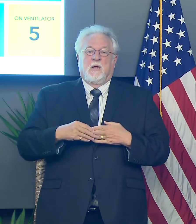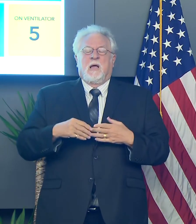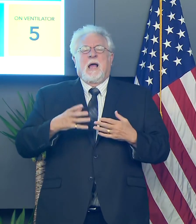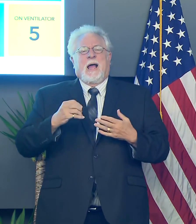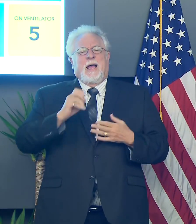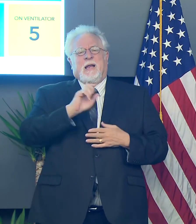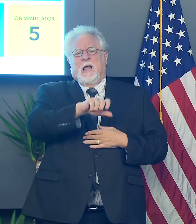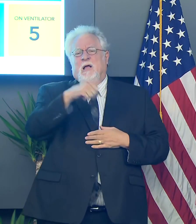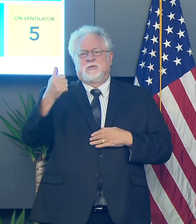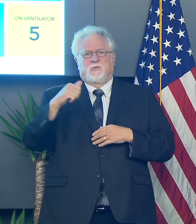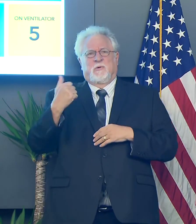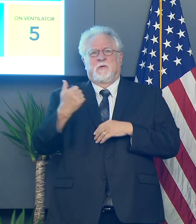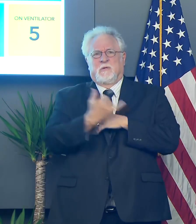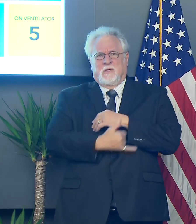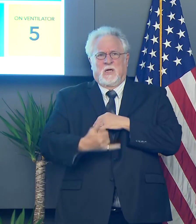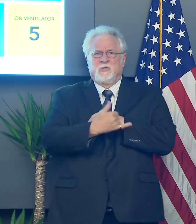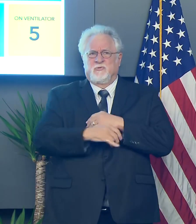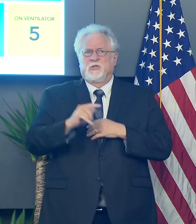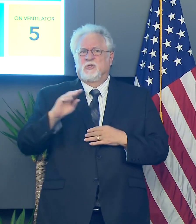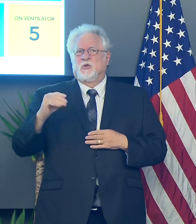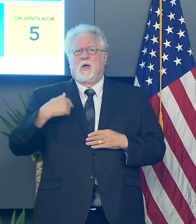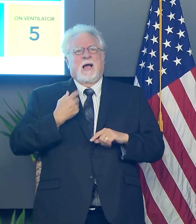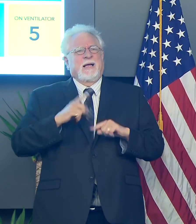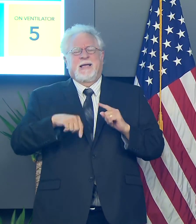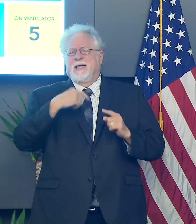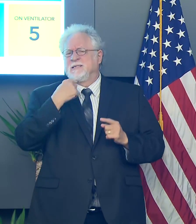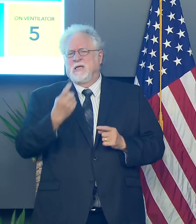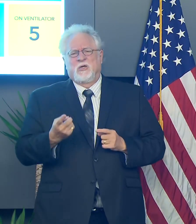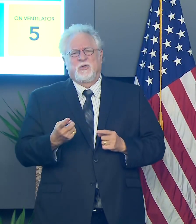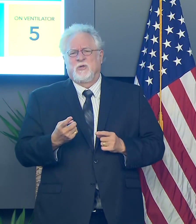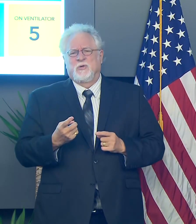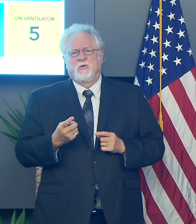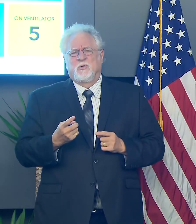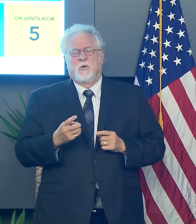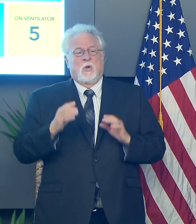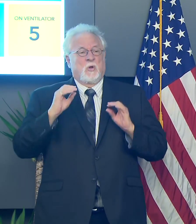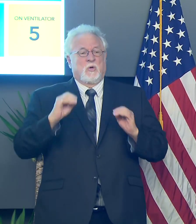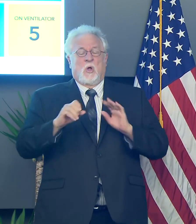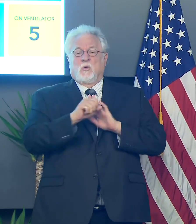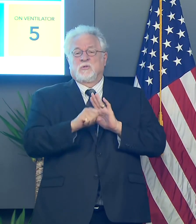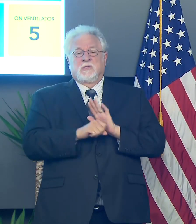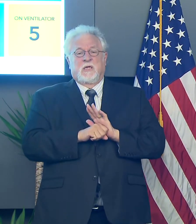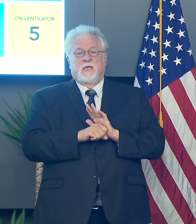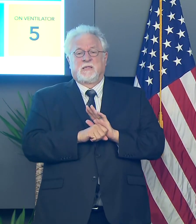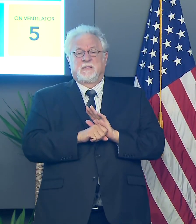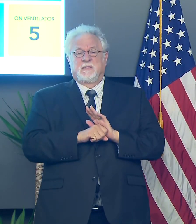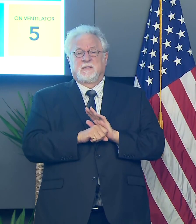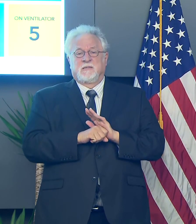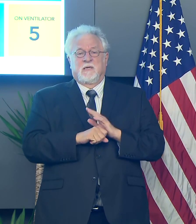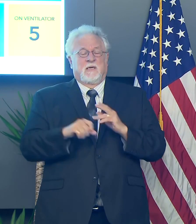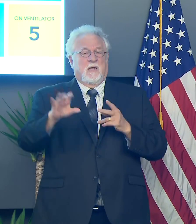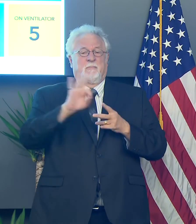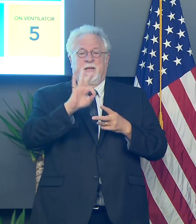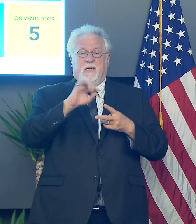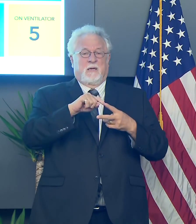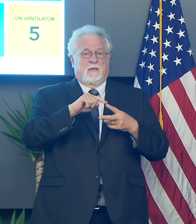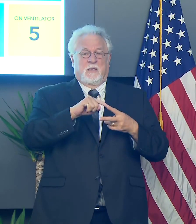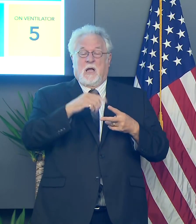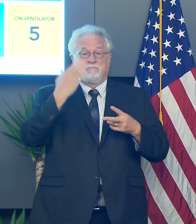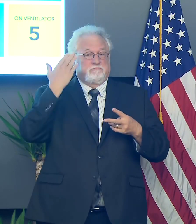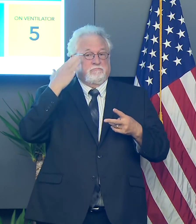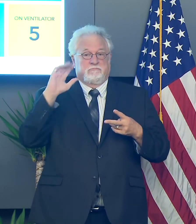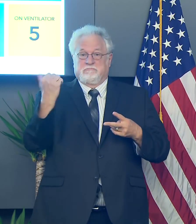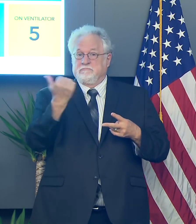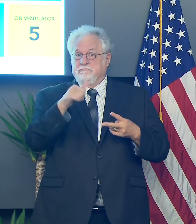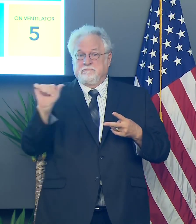and elsewhere around the country. Um, I'm, I can't tell you that there won't be any states who, who, uh, choose option one. I'm not aware